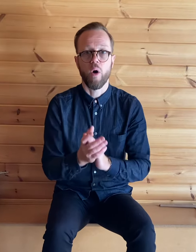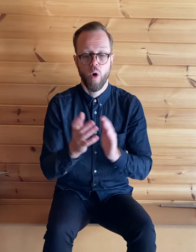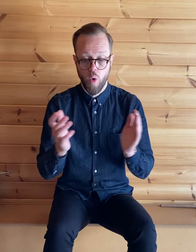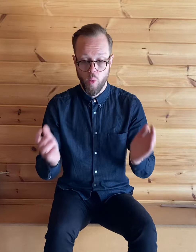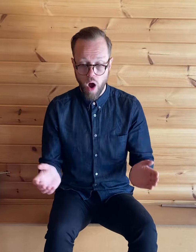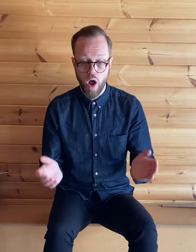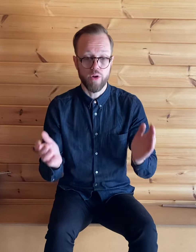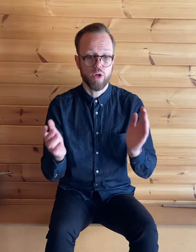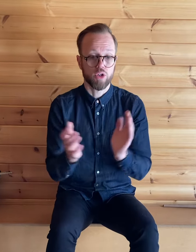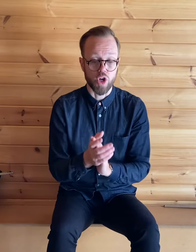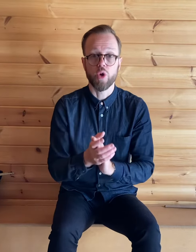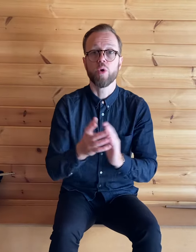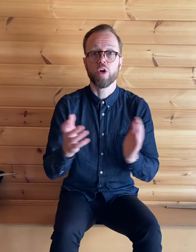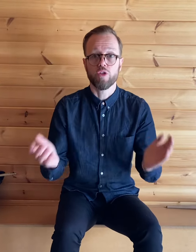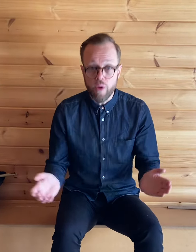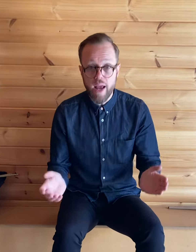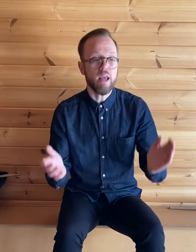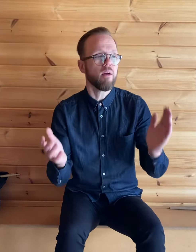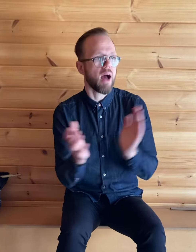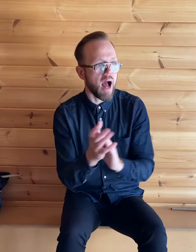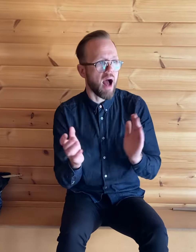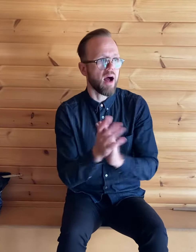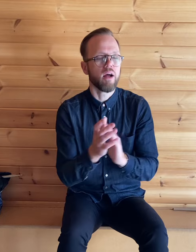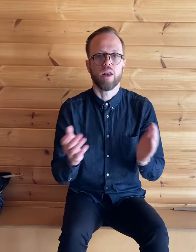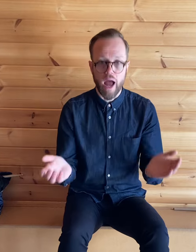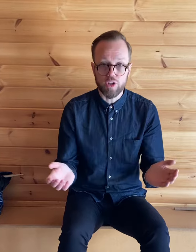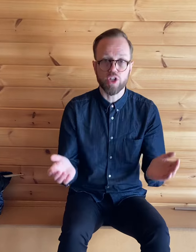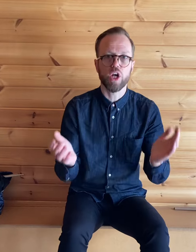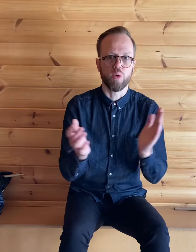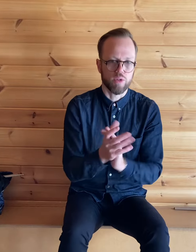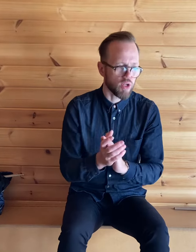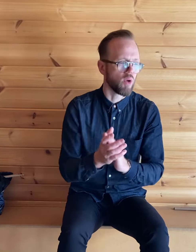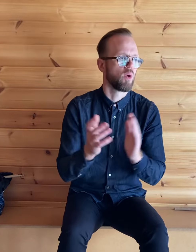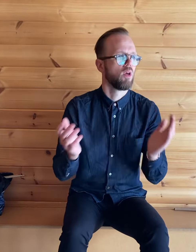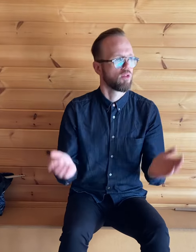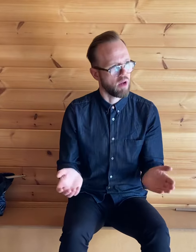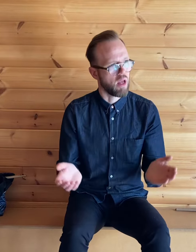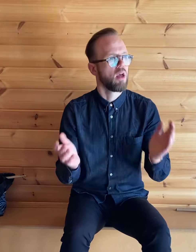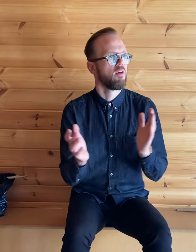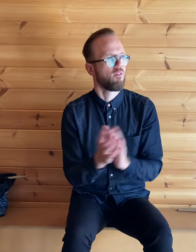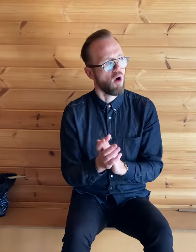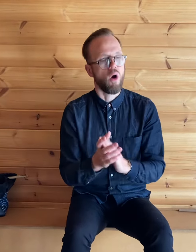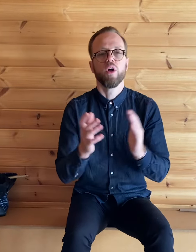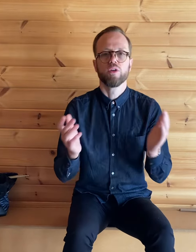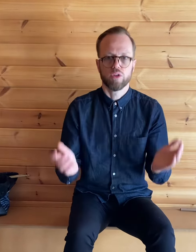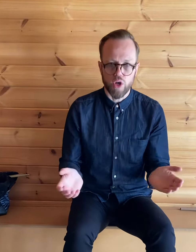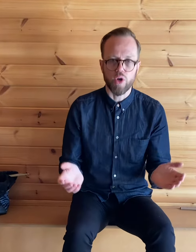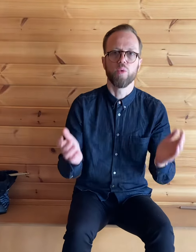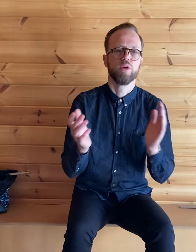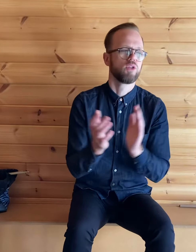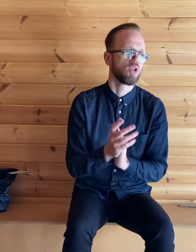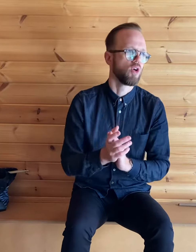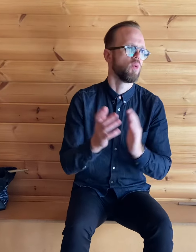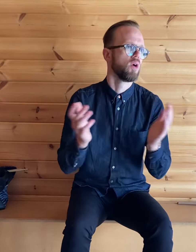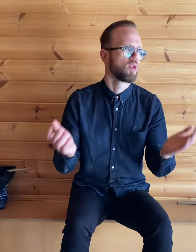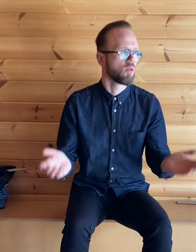one two three line two three three